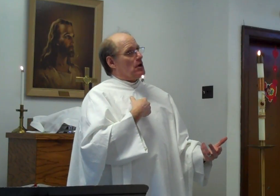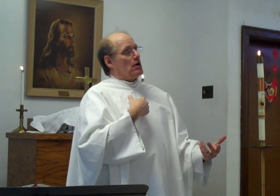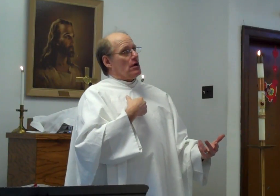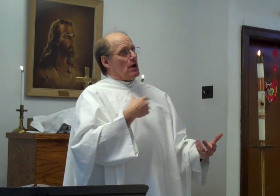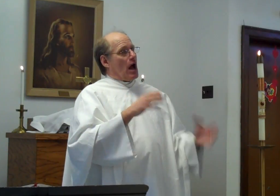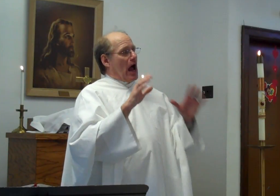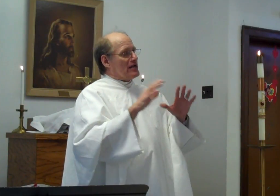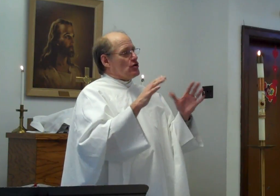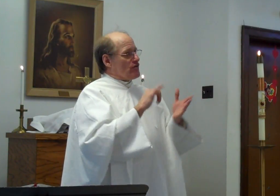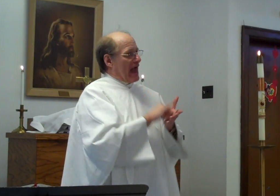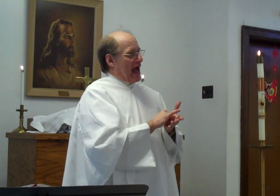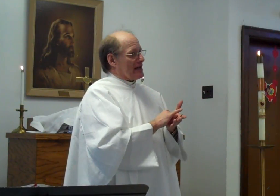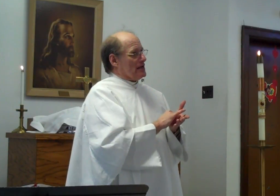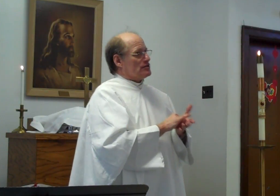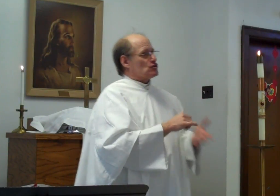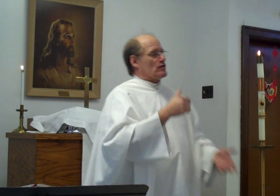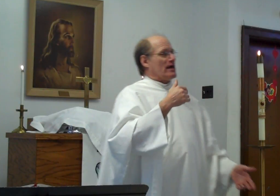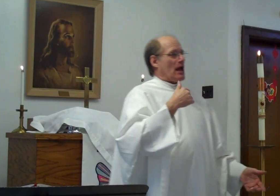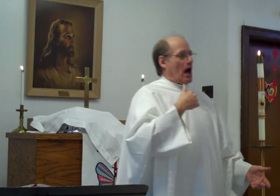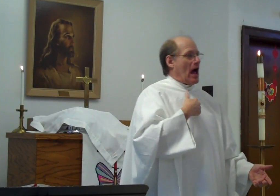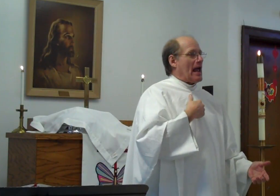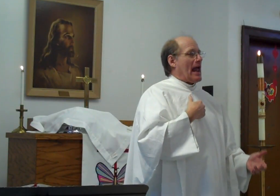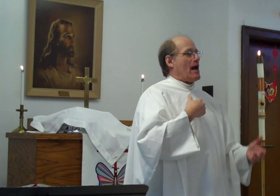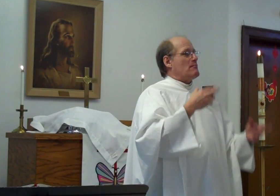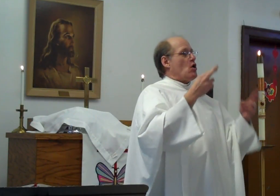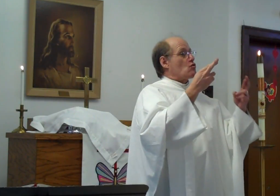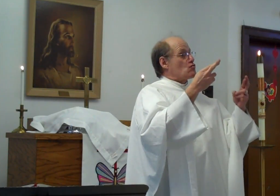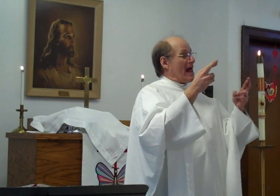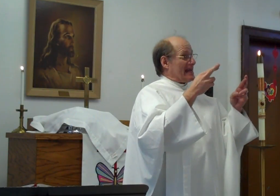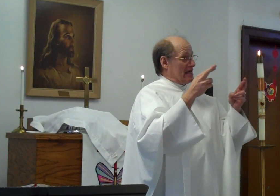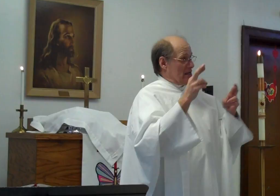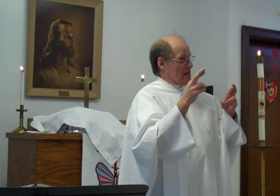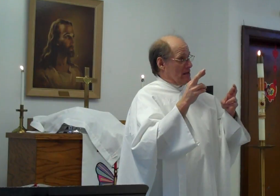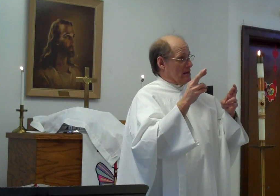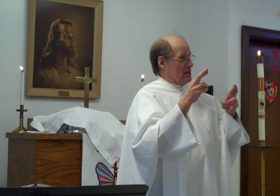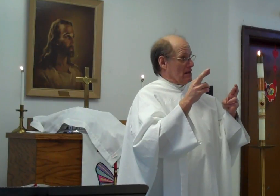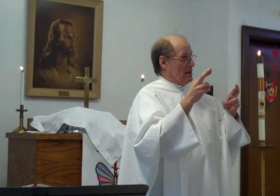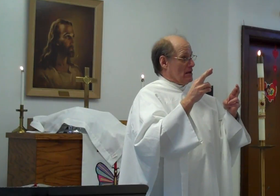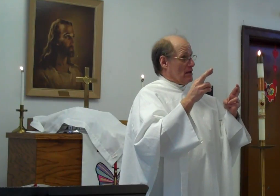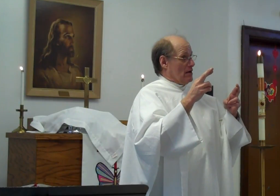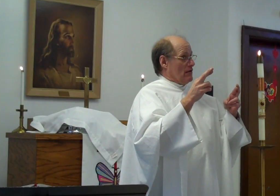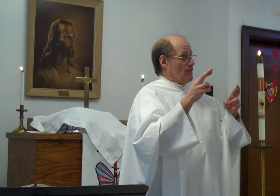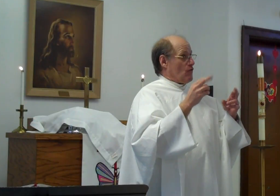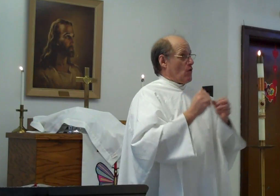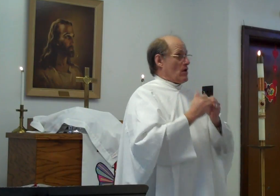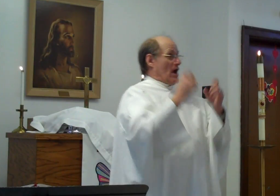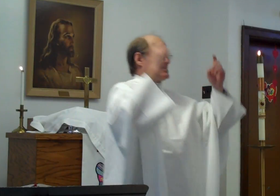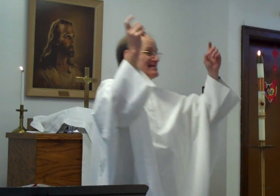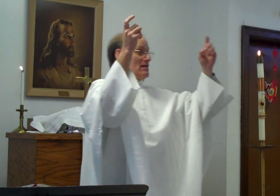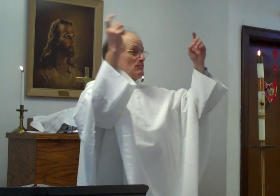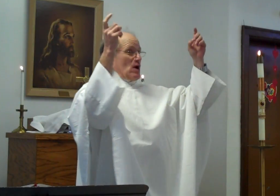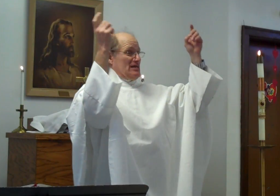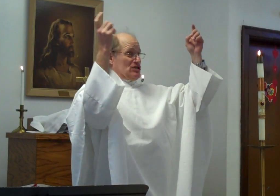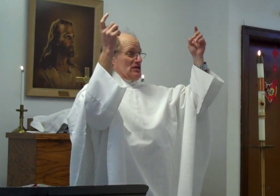I do that so that I am ready for a celebration